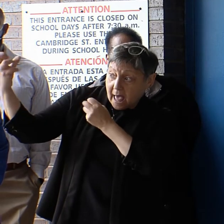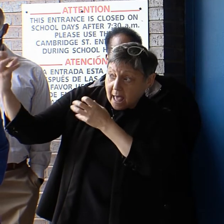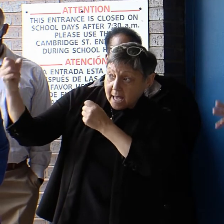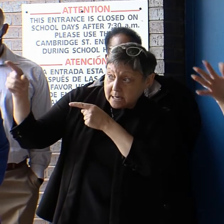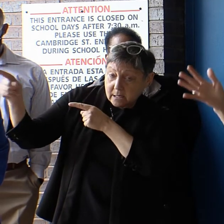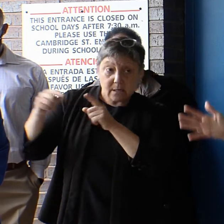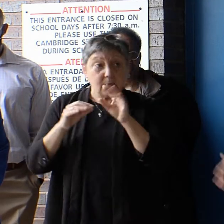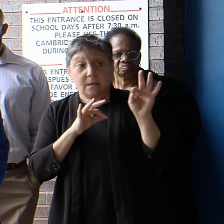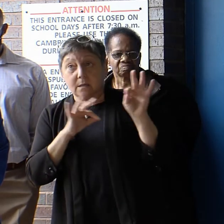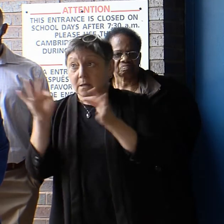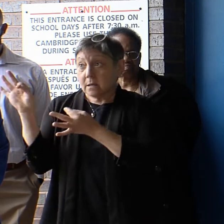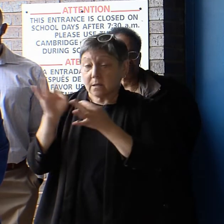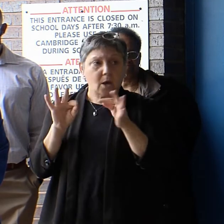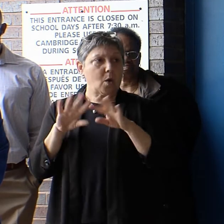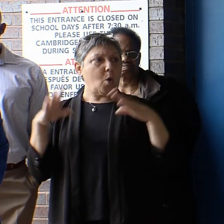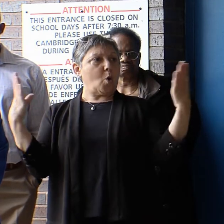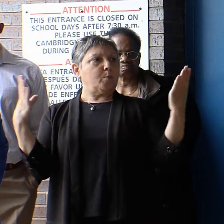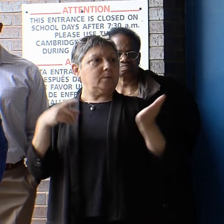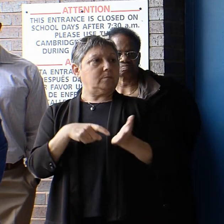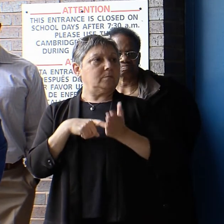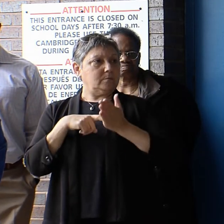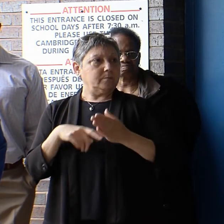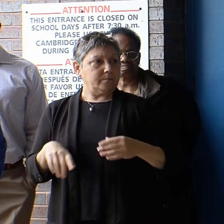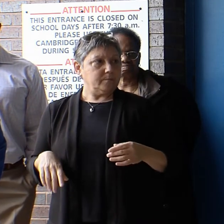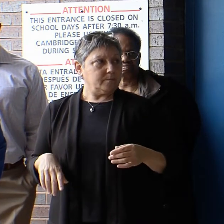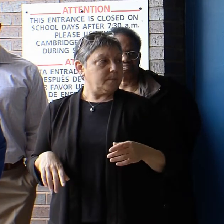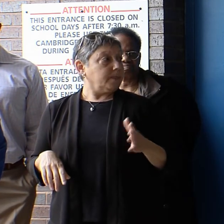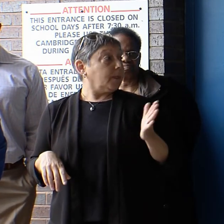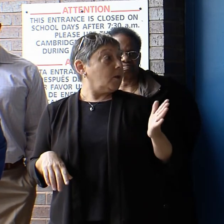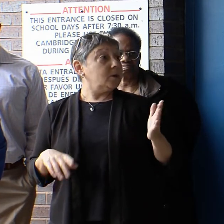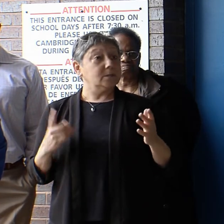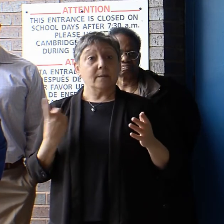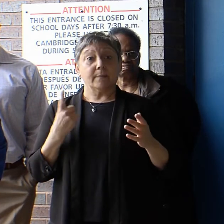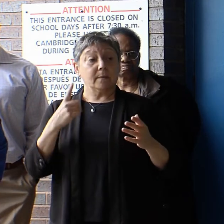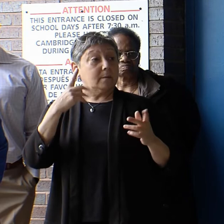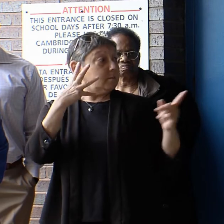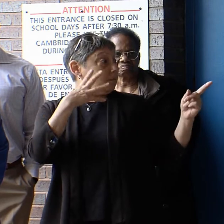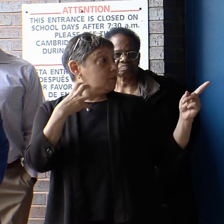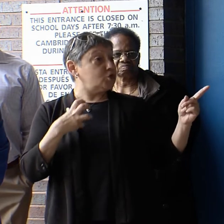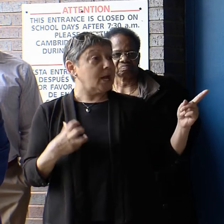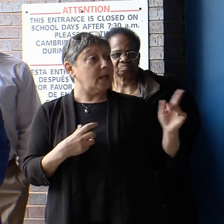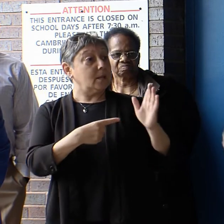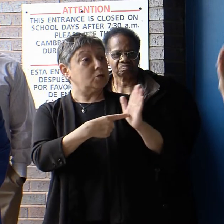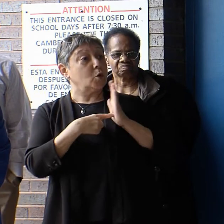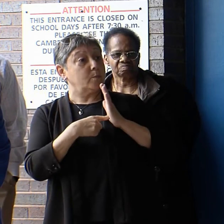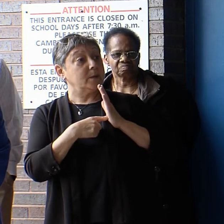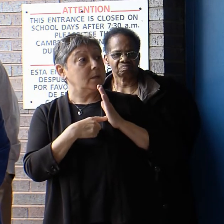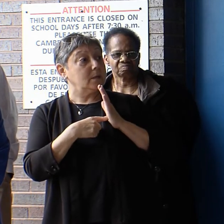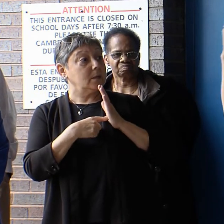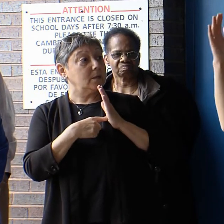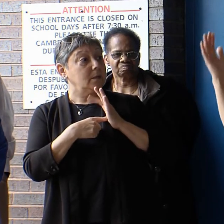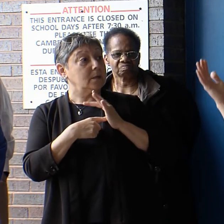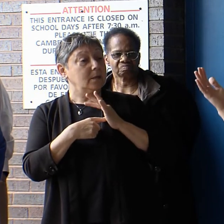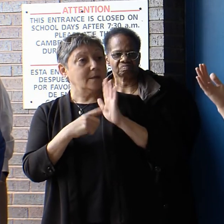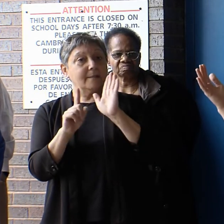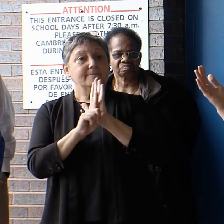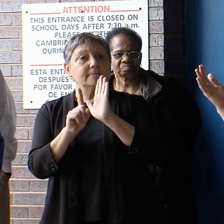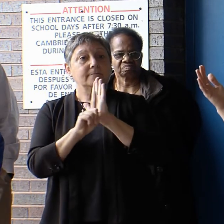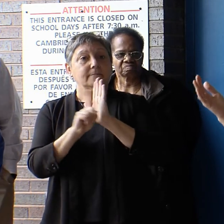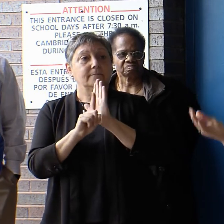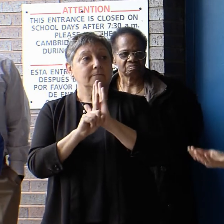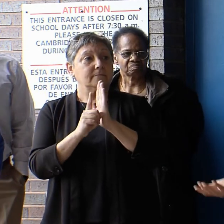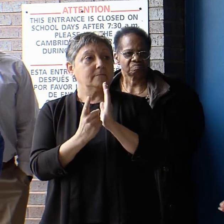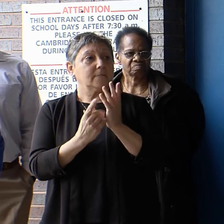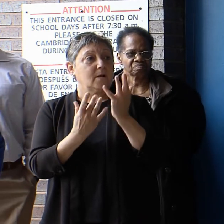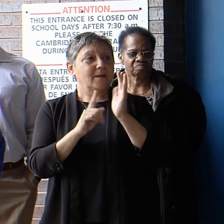in all corners of the room. Even something as Michelle pointed out, the fire alarm system